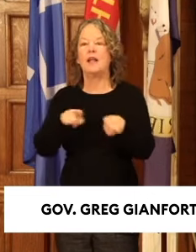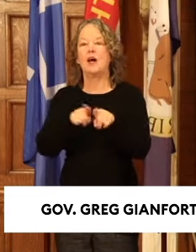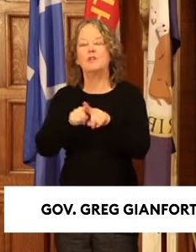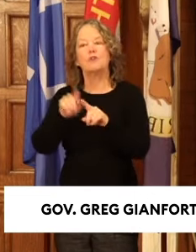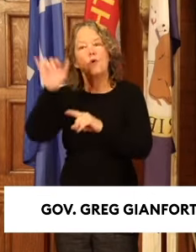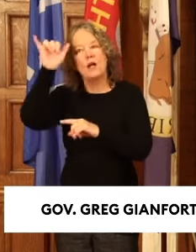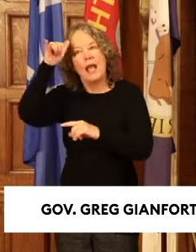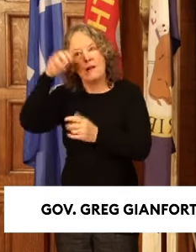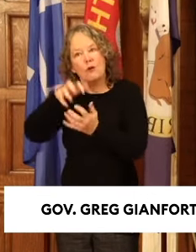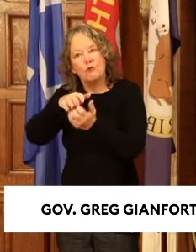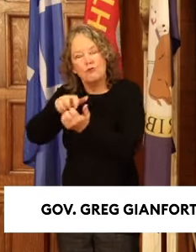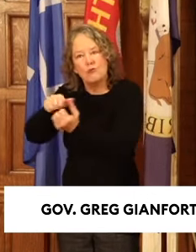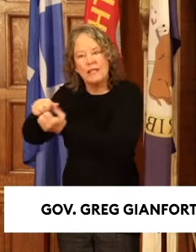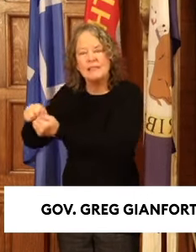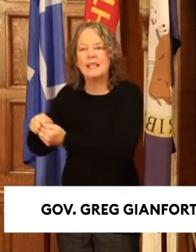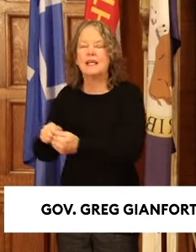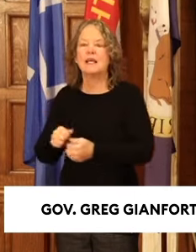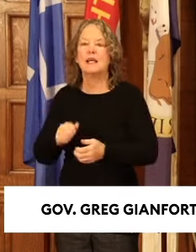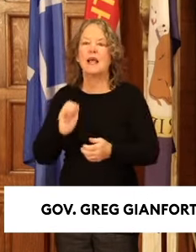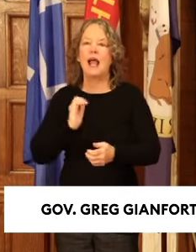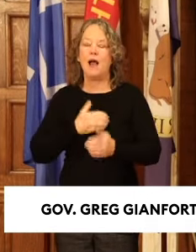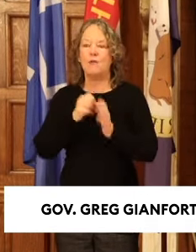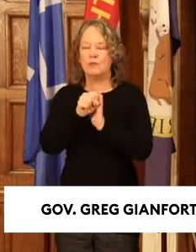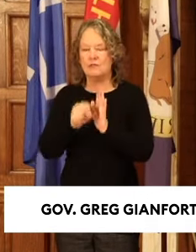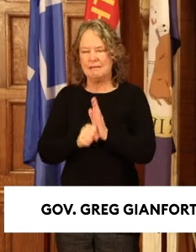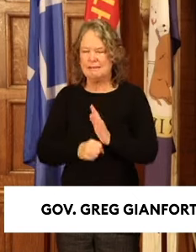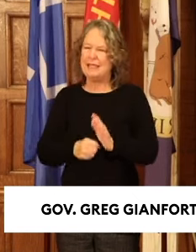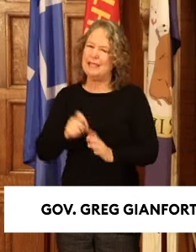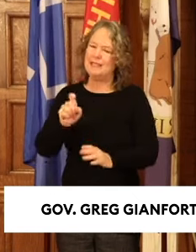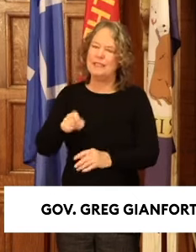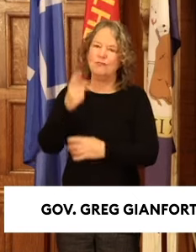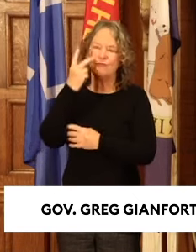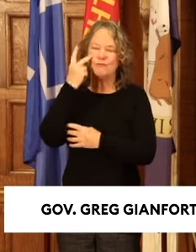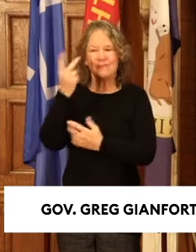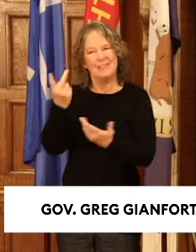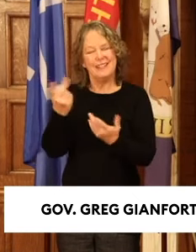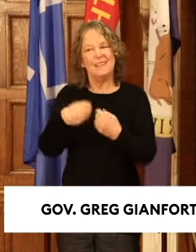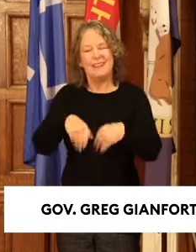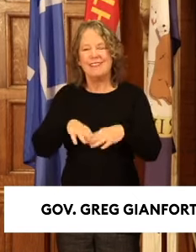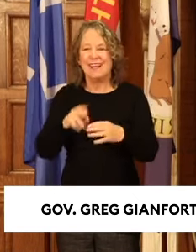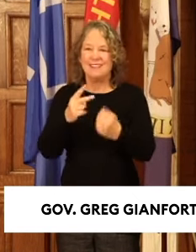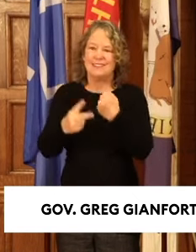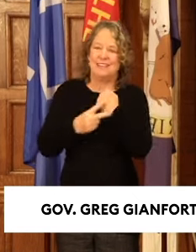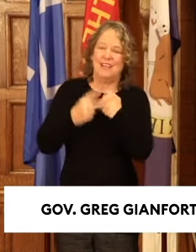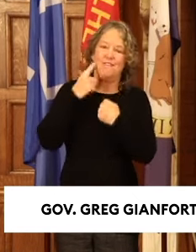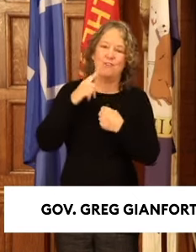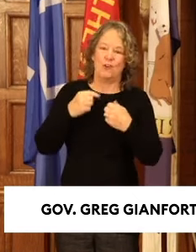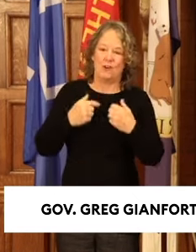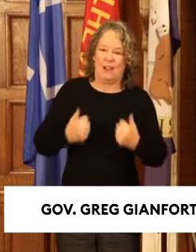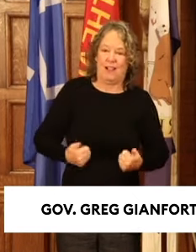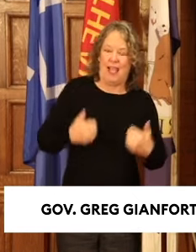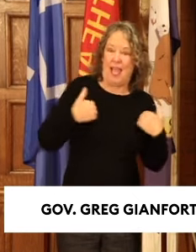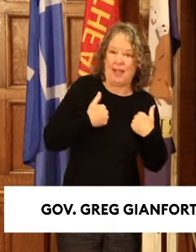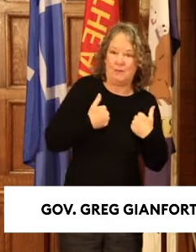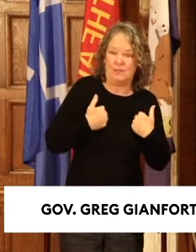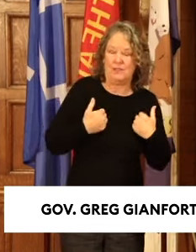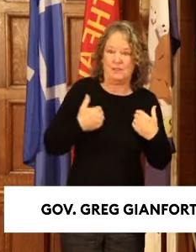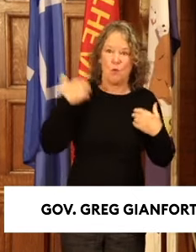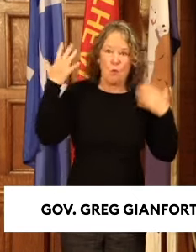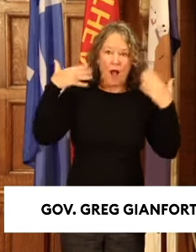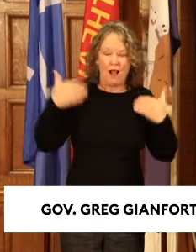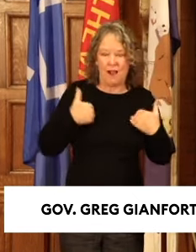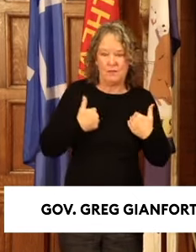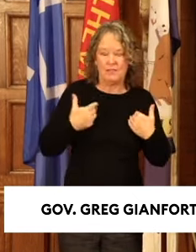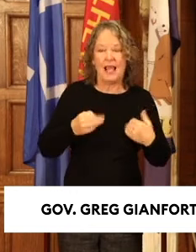Our state has a vested interest in seeing land conserved for wildlife, while also keeping ranchers on the landscape.